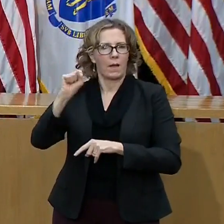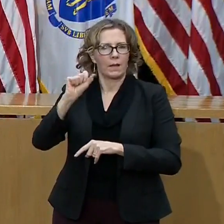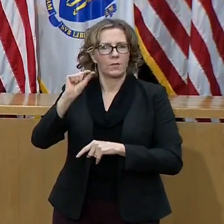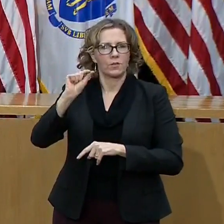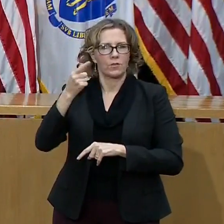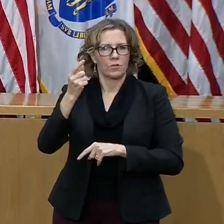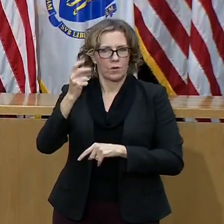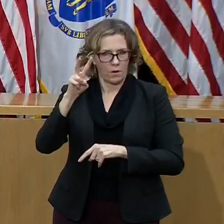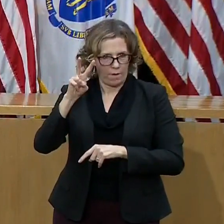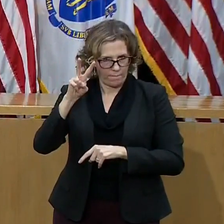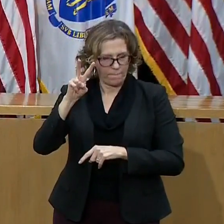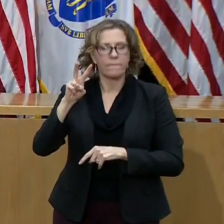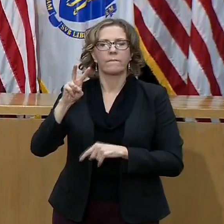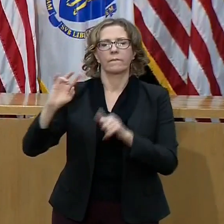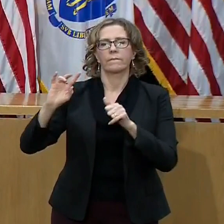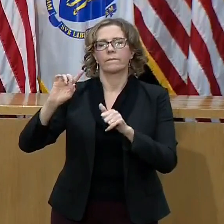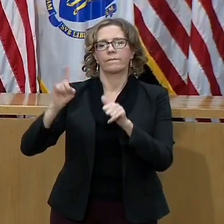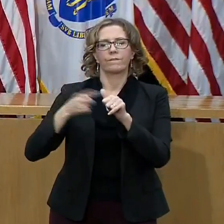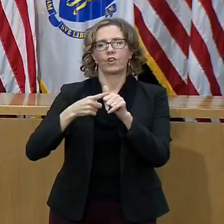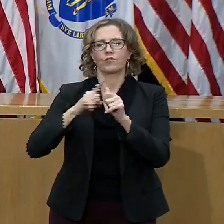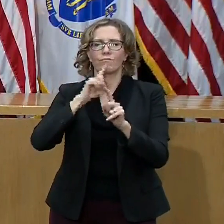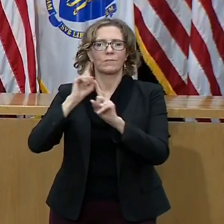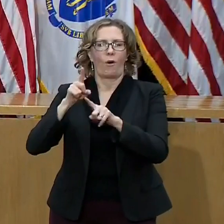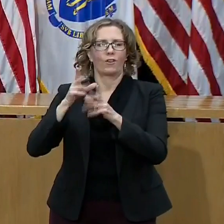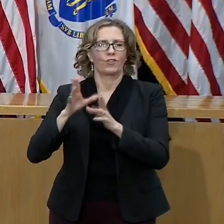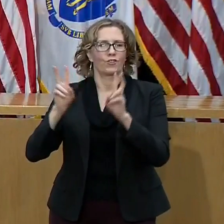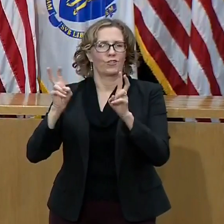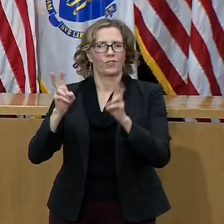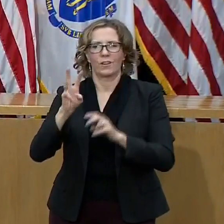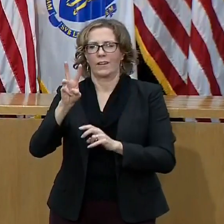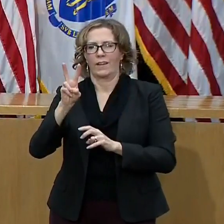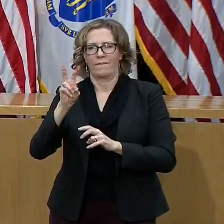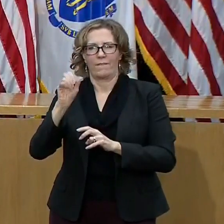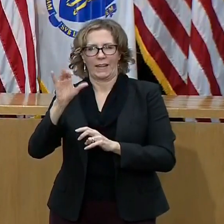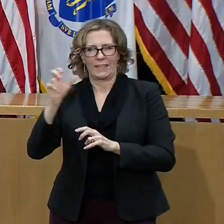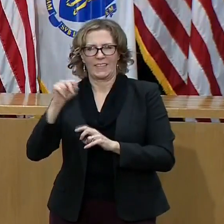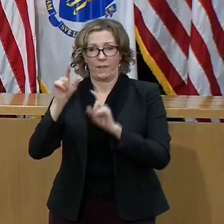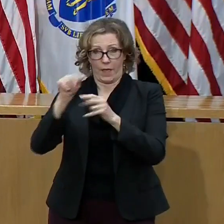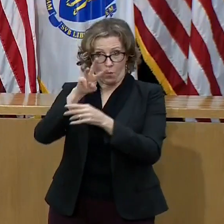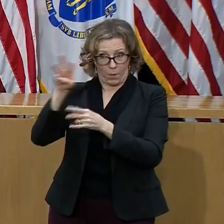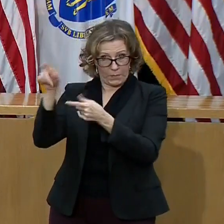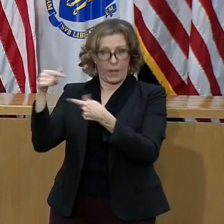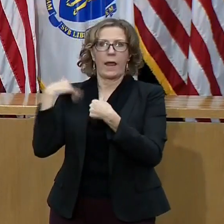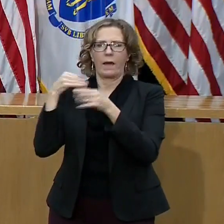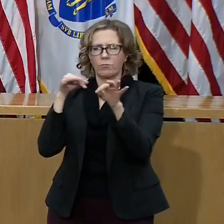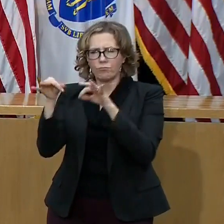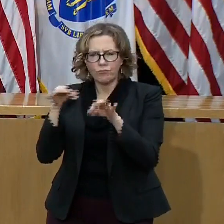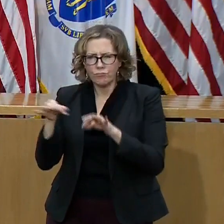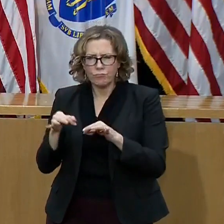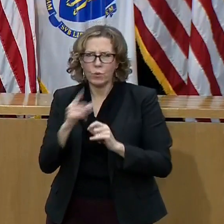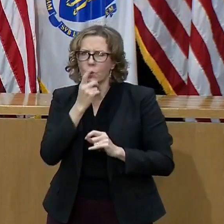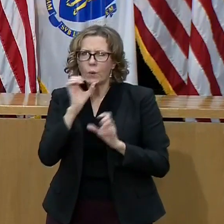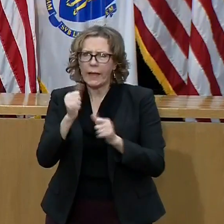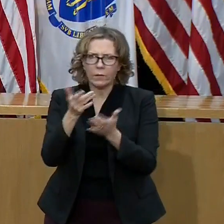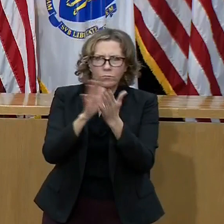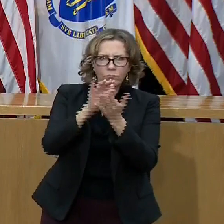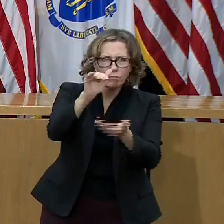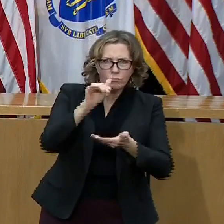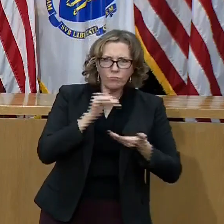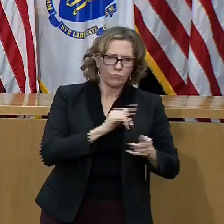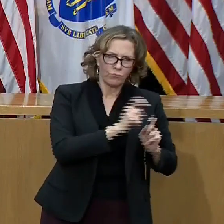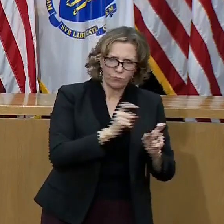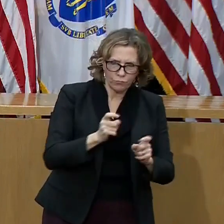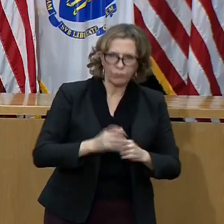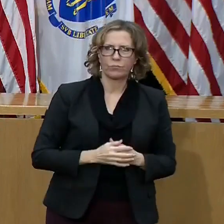first responder vaccine. Some criteria include vaccinating at least 200 first